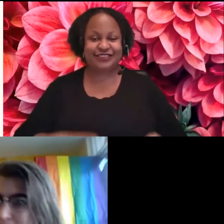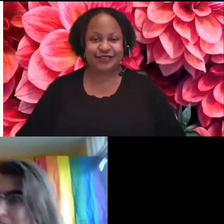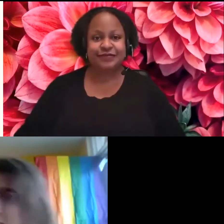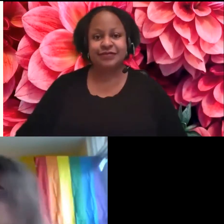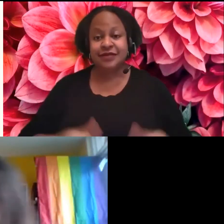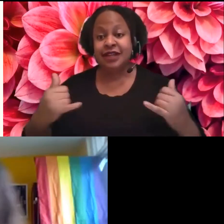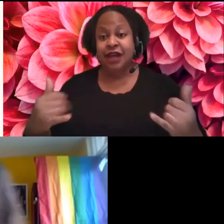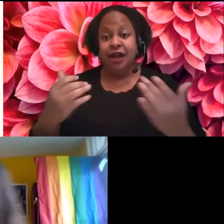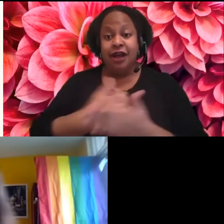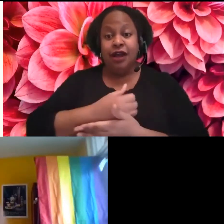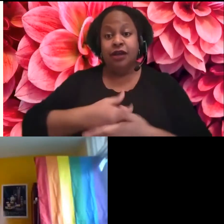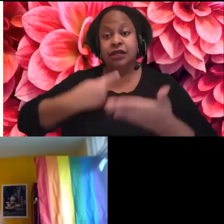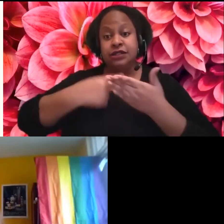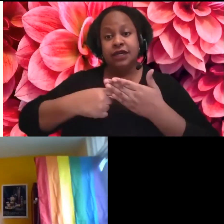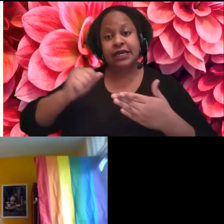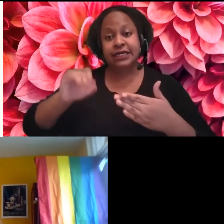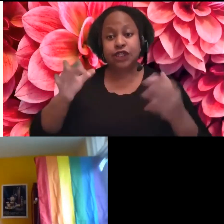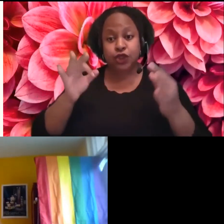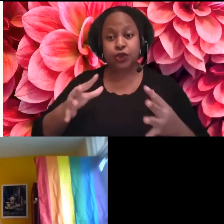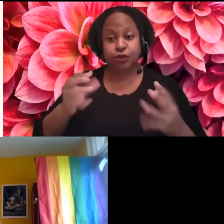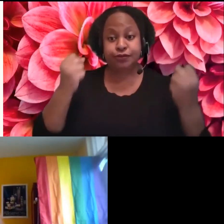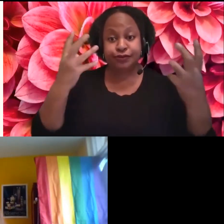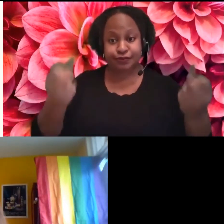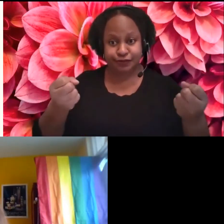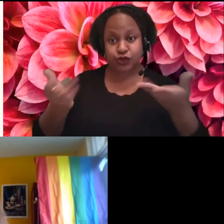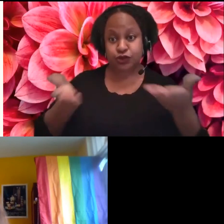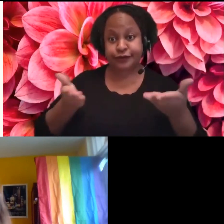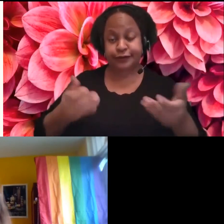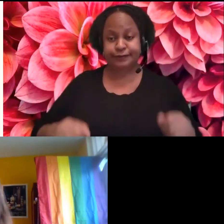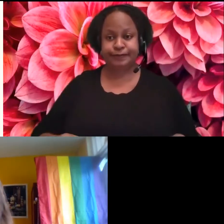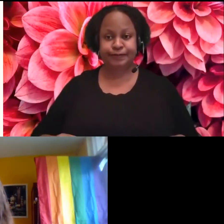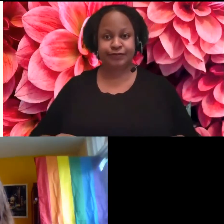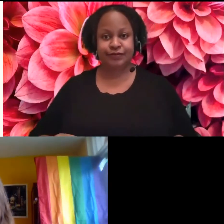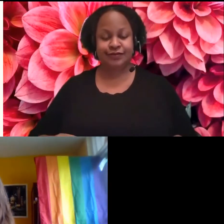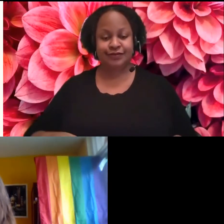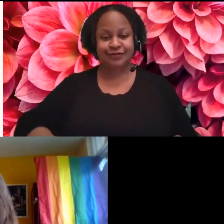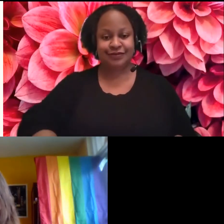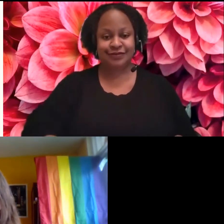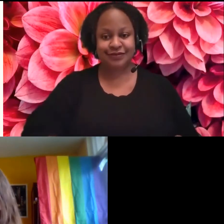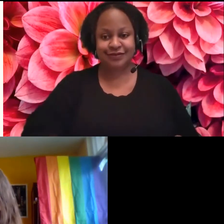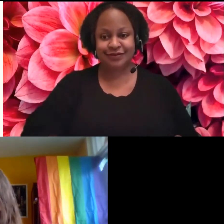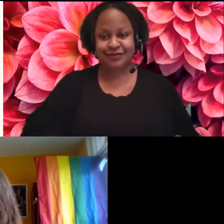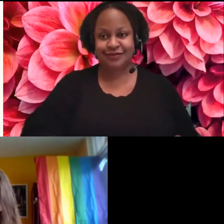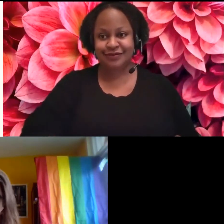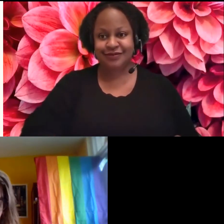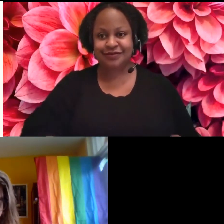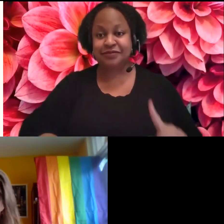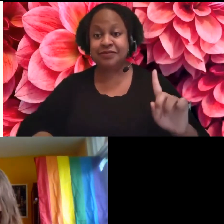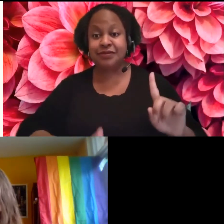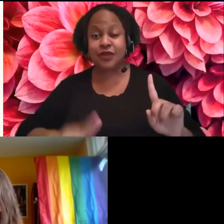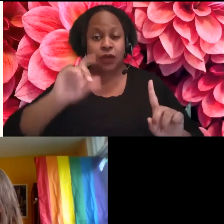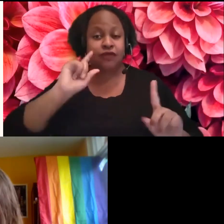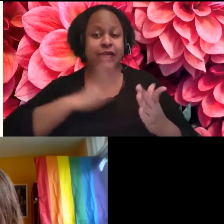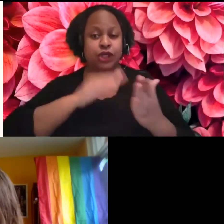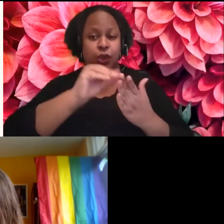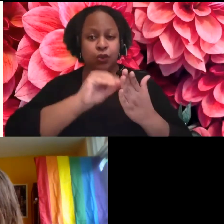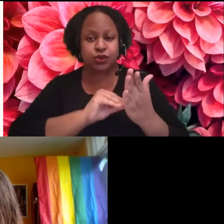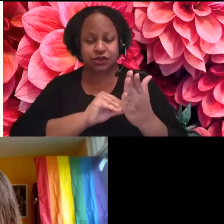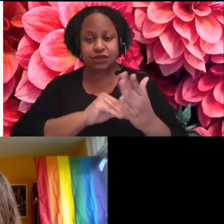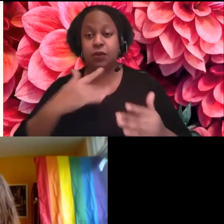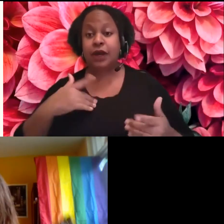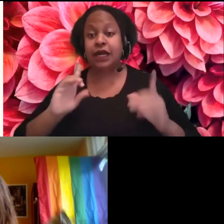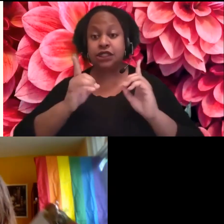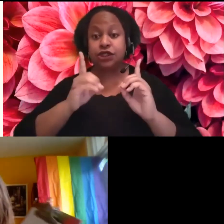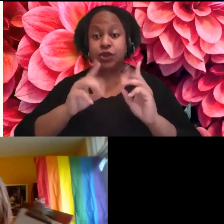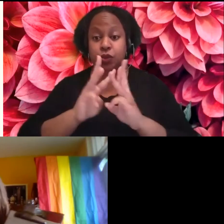ASL and interpretation. Oops, hang on. I just need my, my notes. Because it is a digital